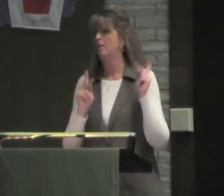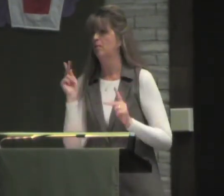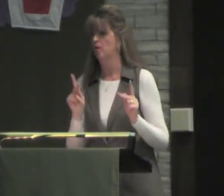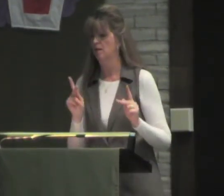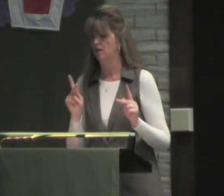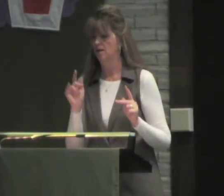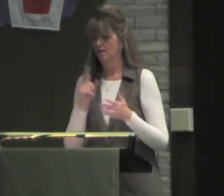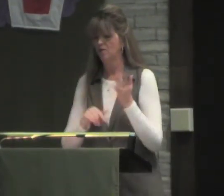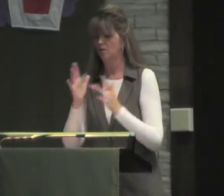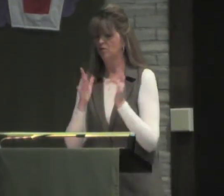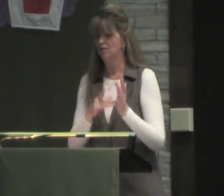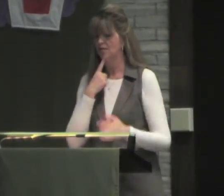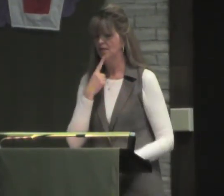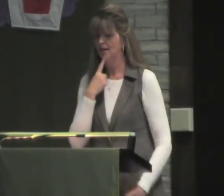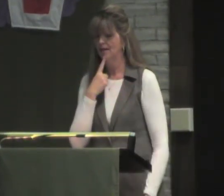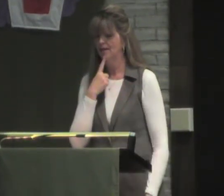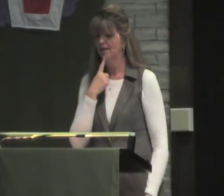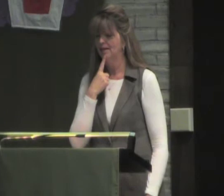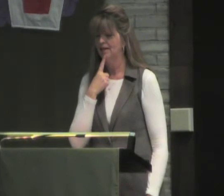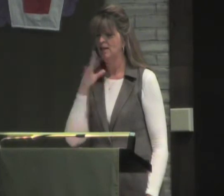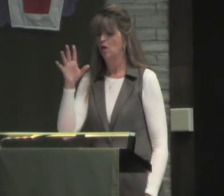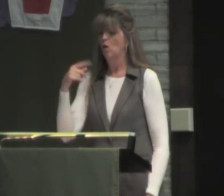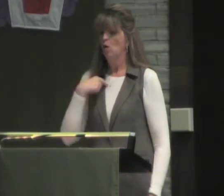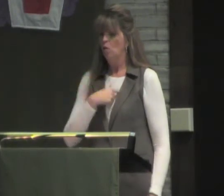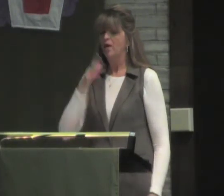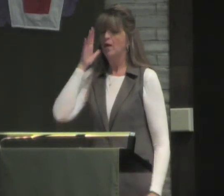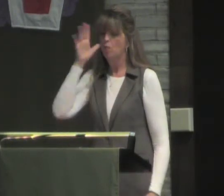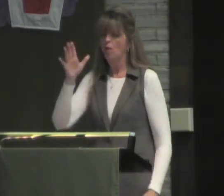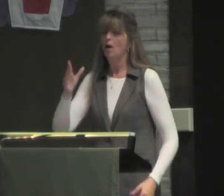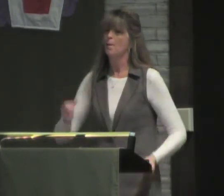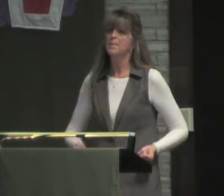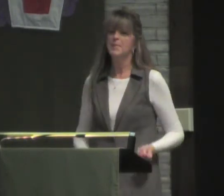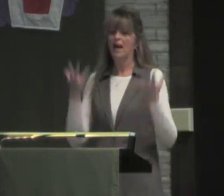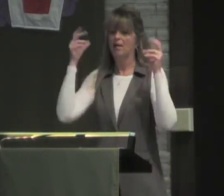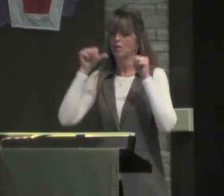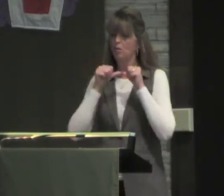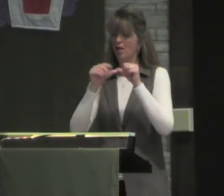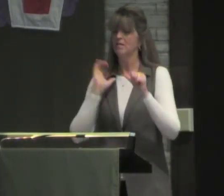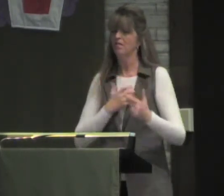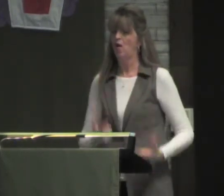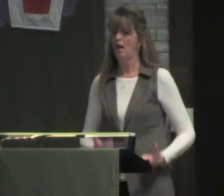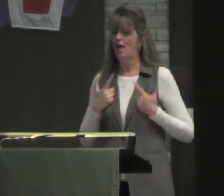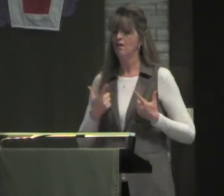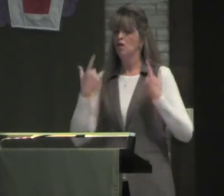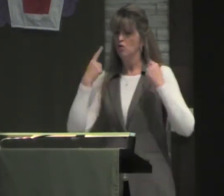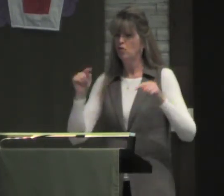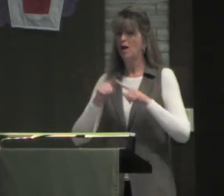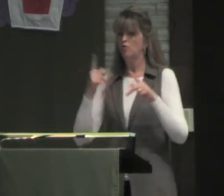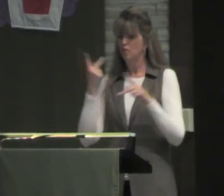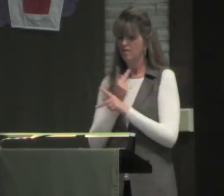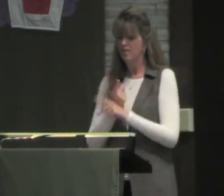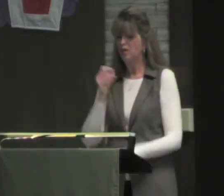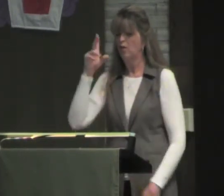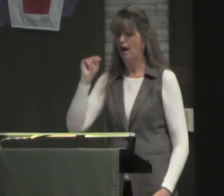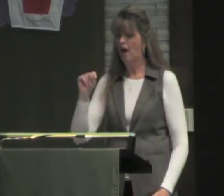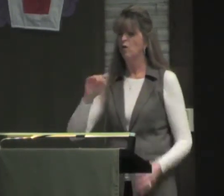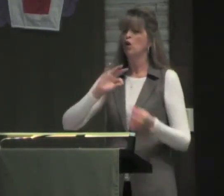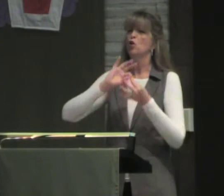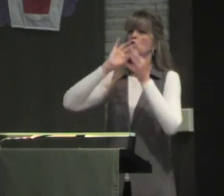for us is to love God and love people. You know we are going to spend the rest of our lives trying to